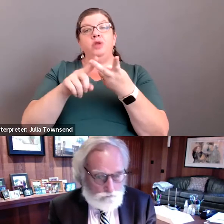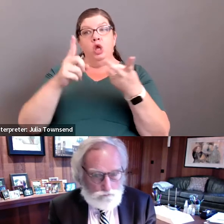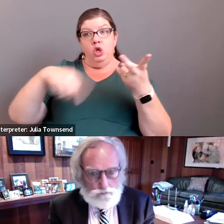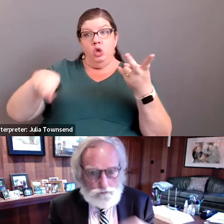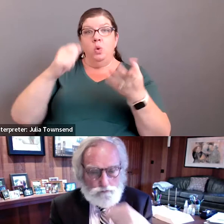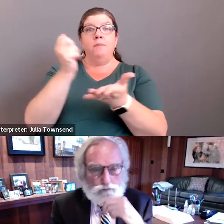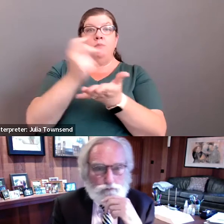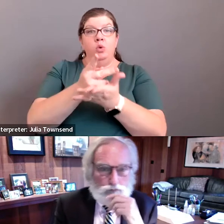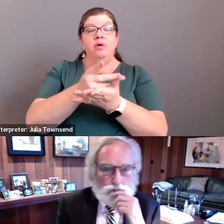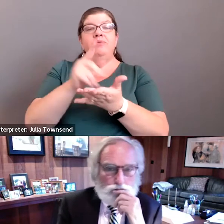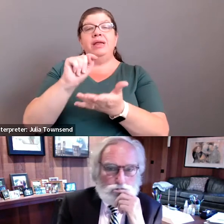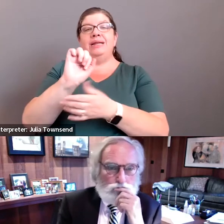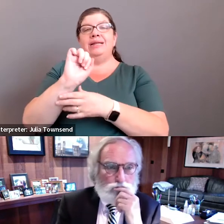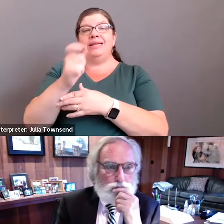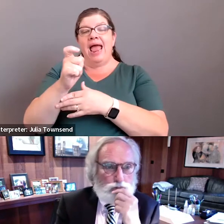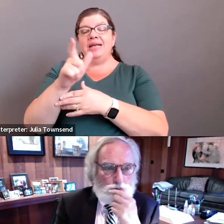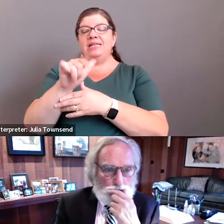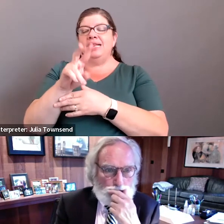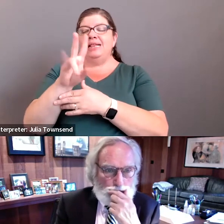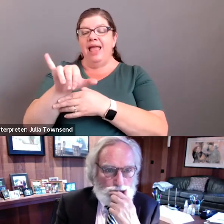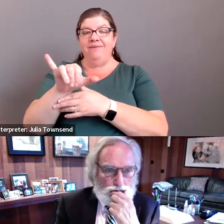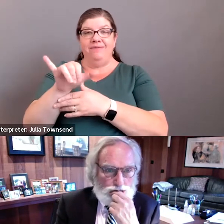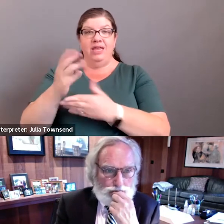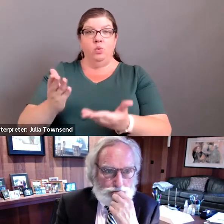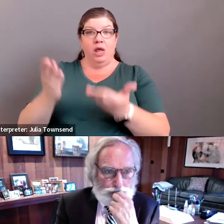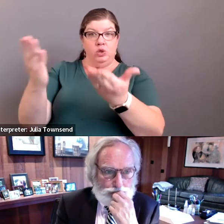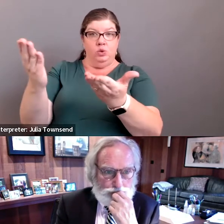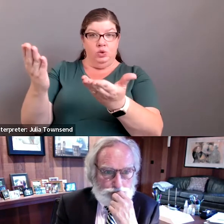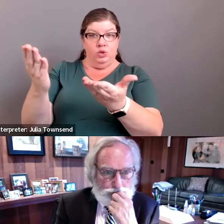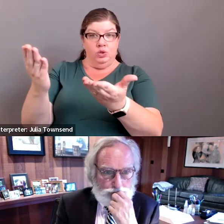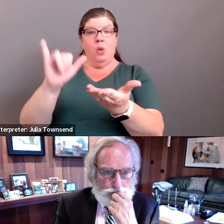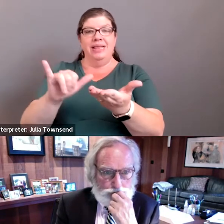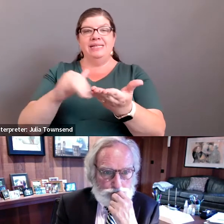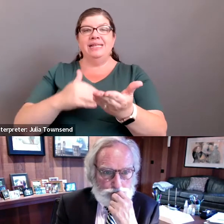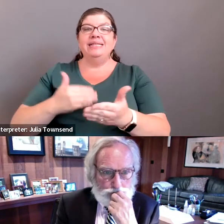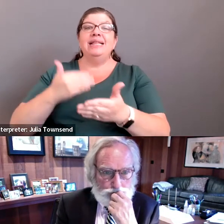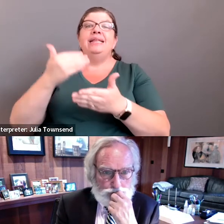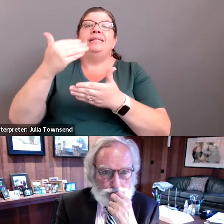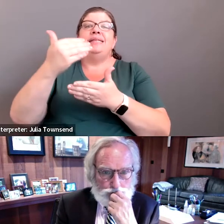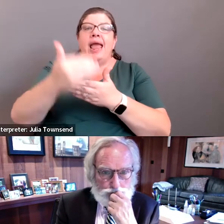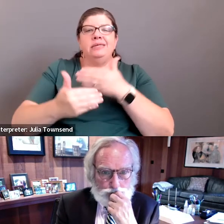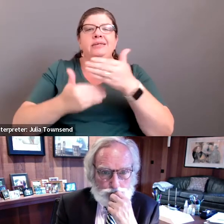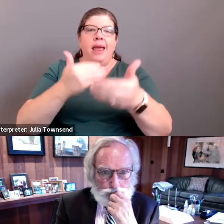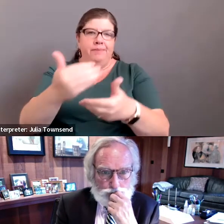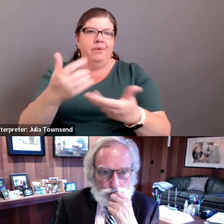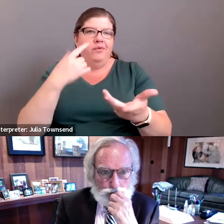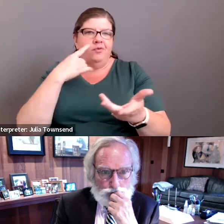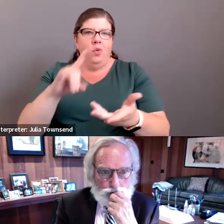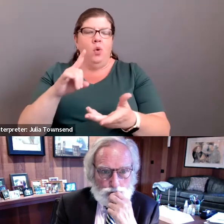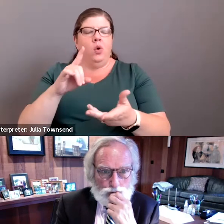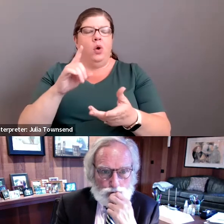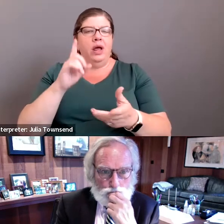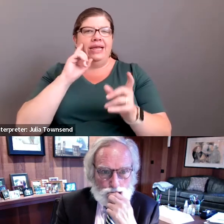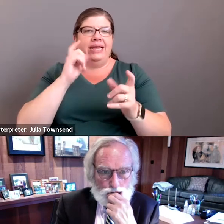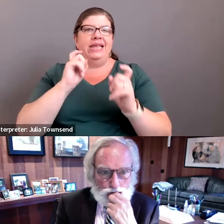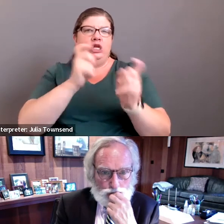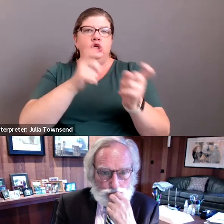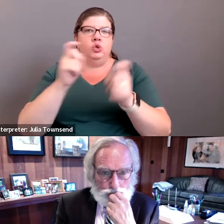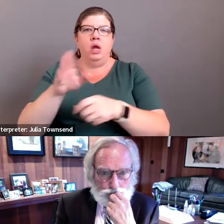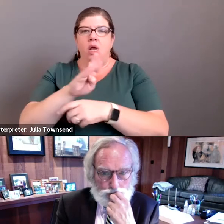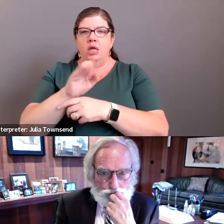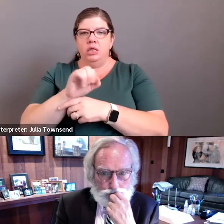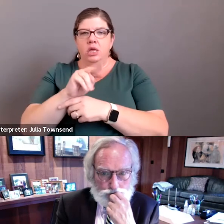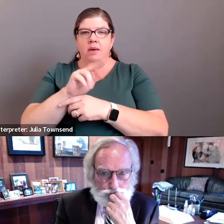approve the tax levy resolutions. And so this is kind of the next step now to go forward to the – for the issuance of the bonds.